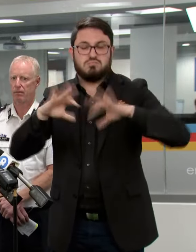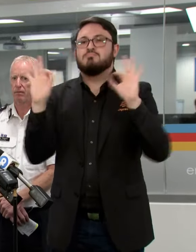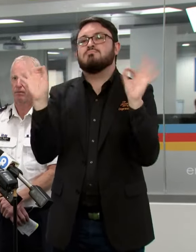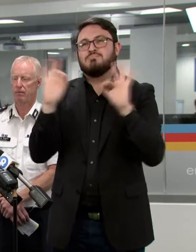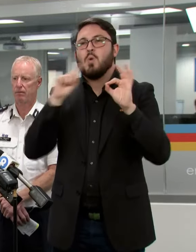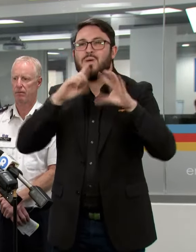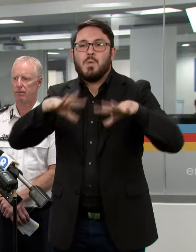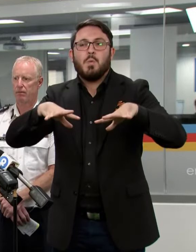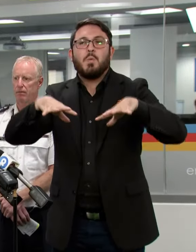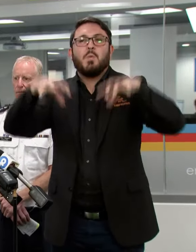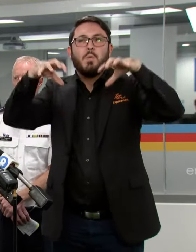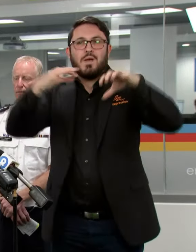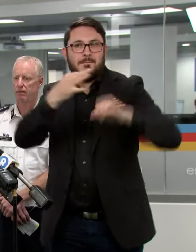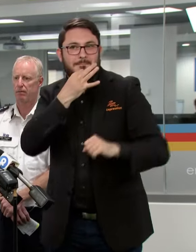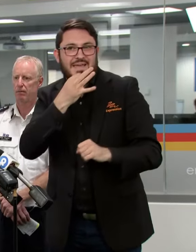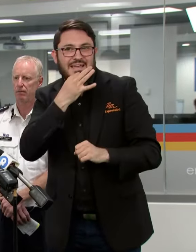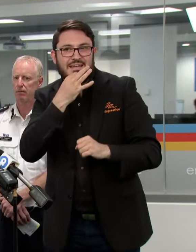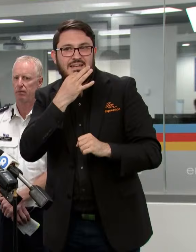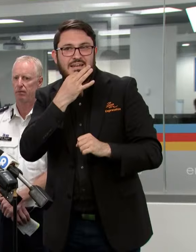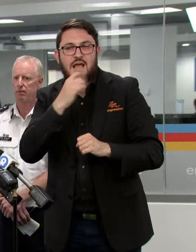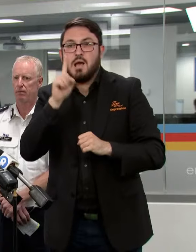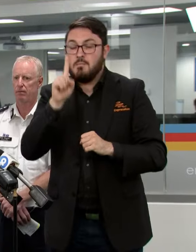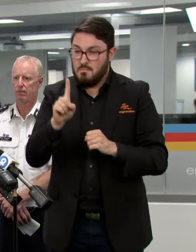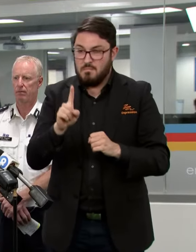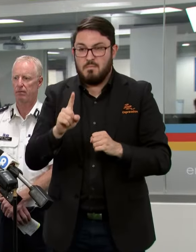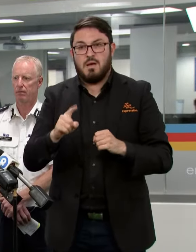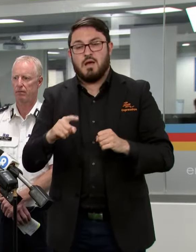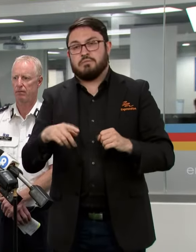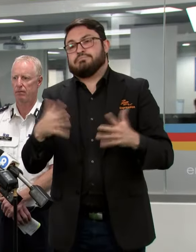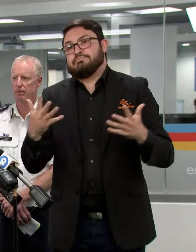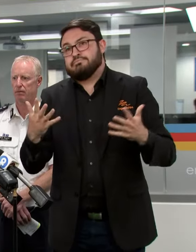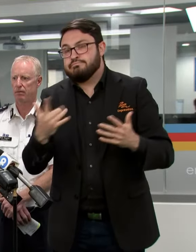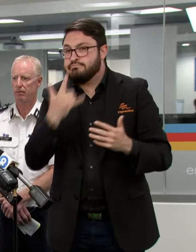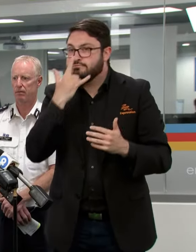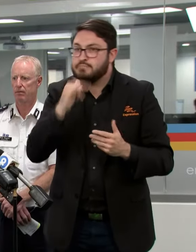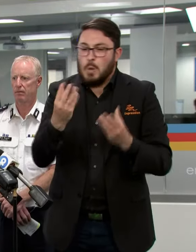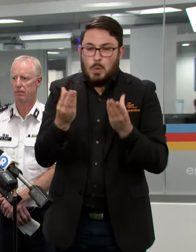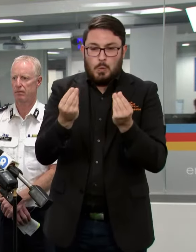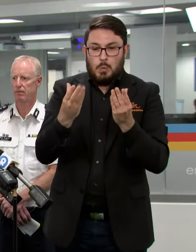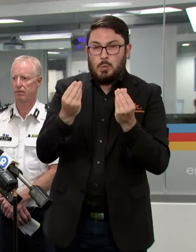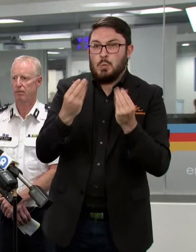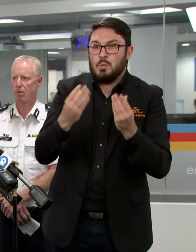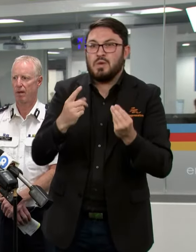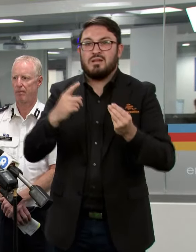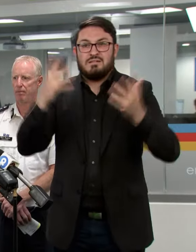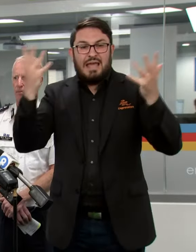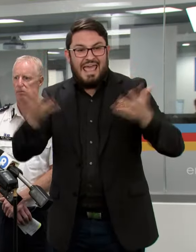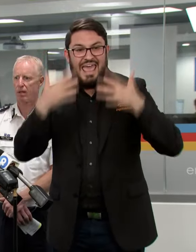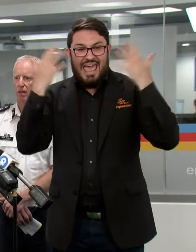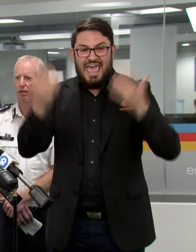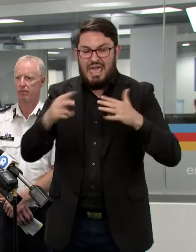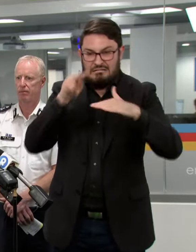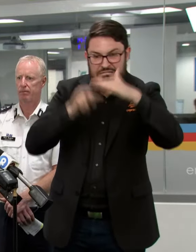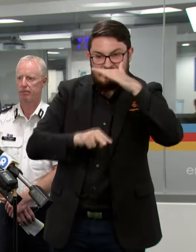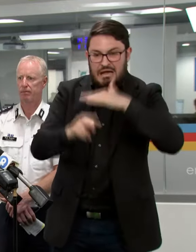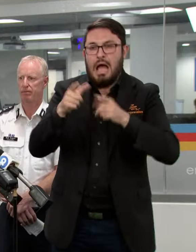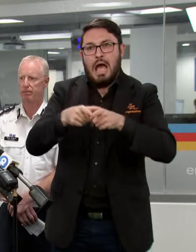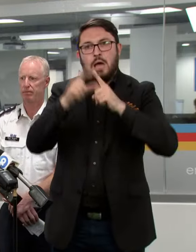couple of days but still a very humid and unstable air mass over Victoria.